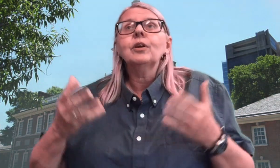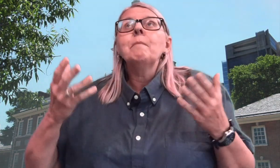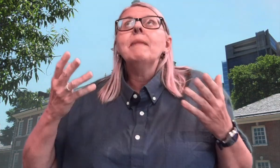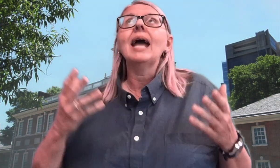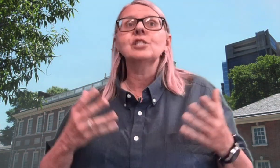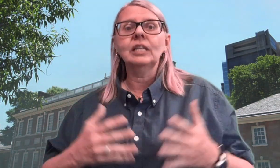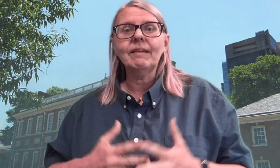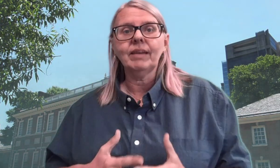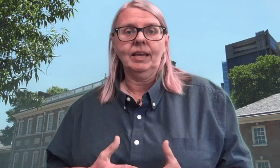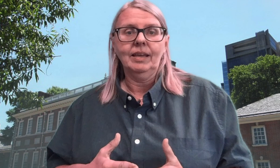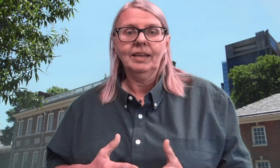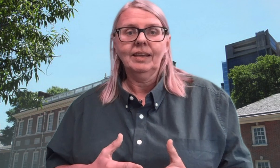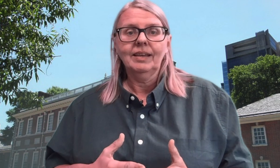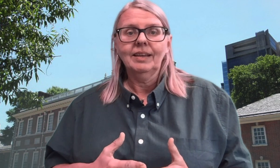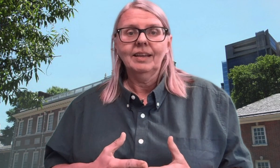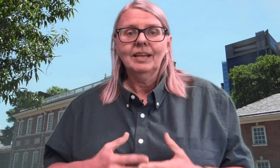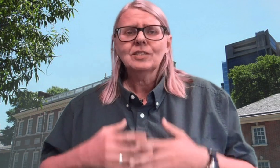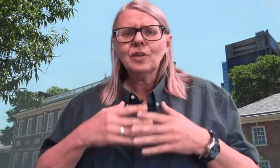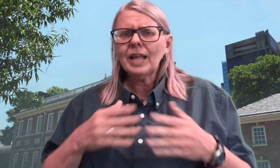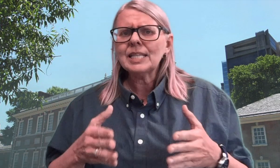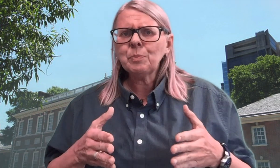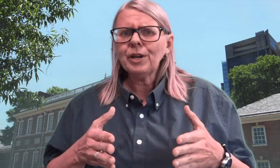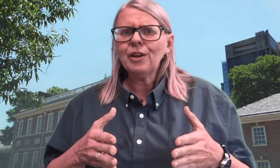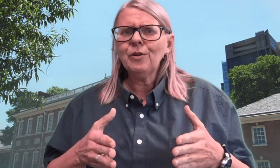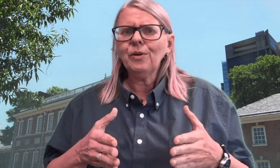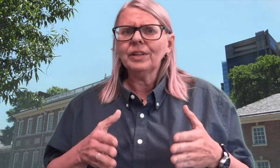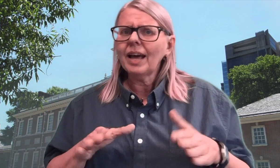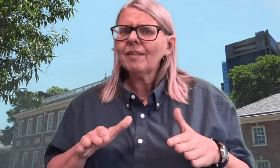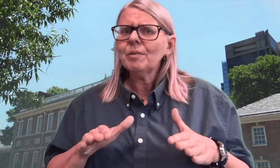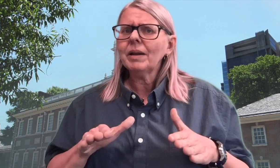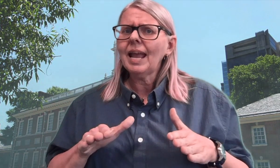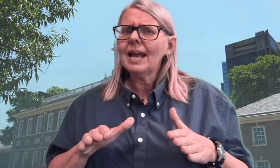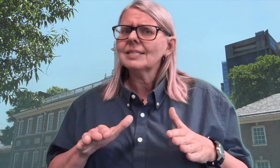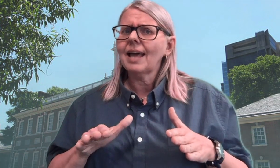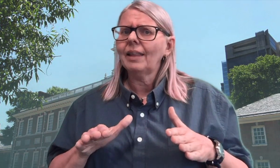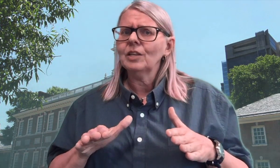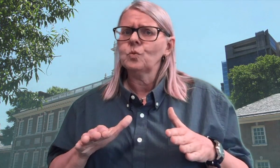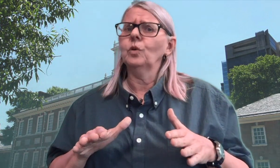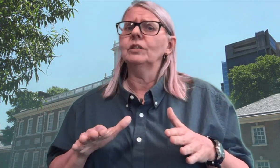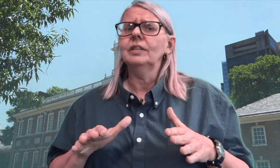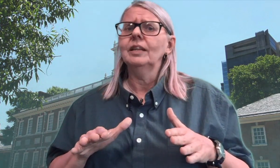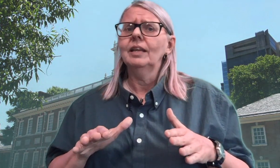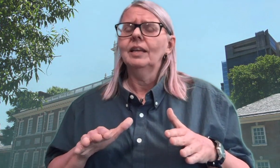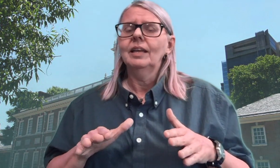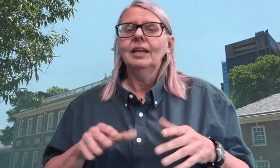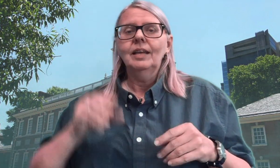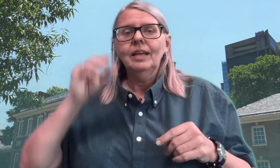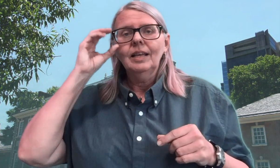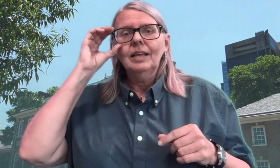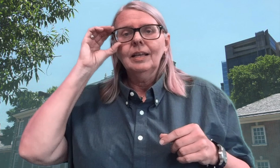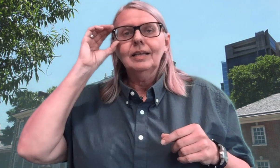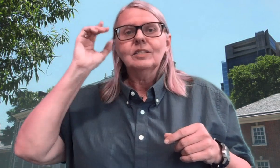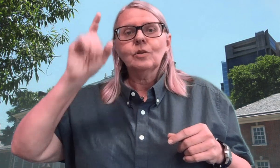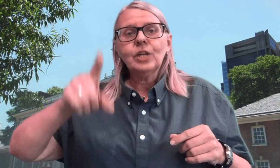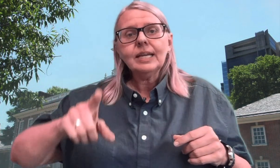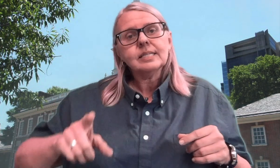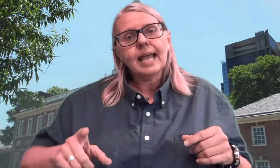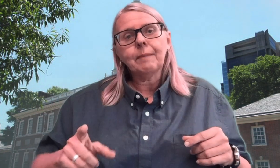imagine living. So that's pretty cool. Not everybody has that in this world. So changes happen.